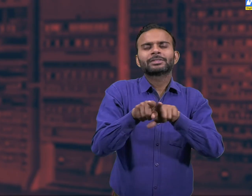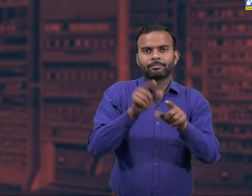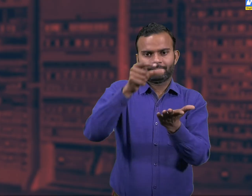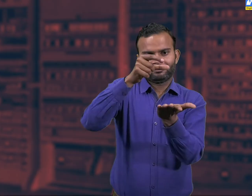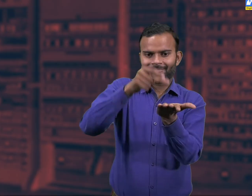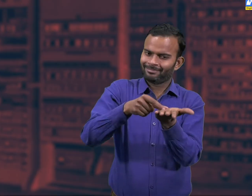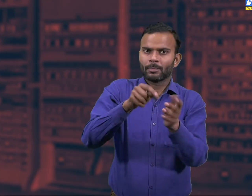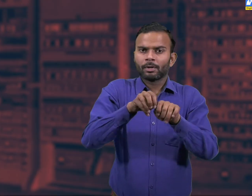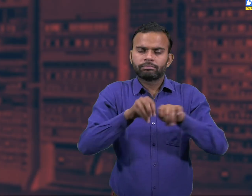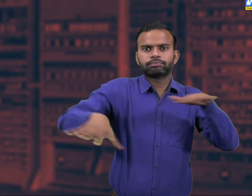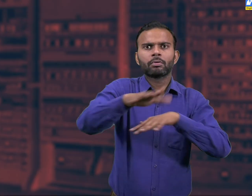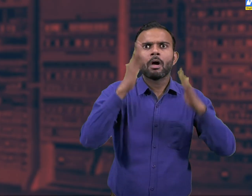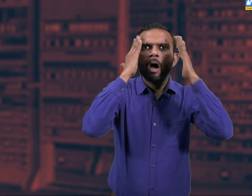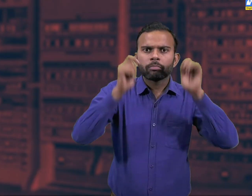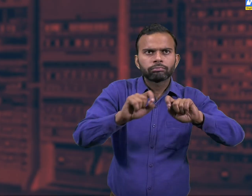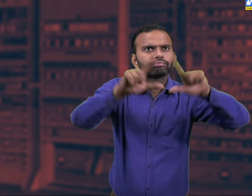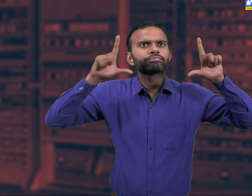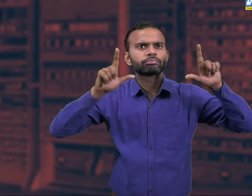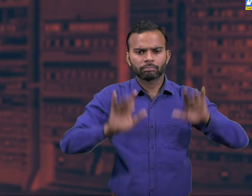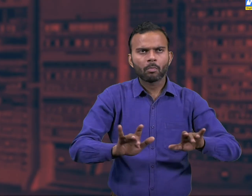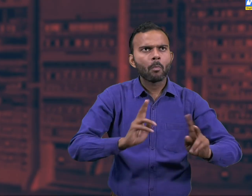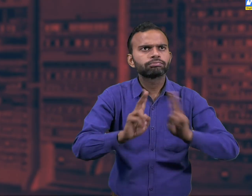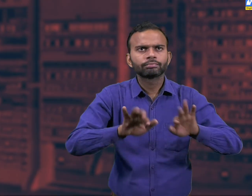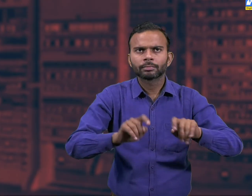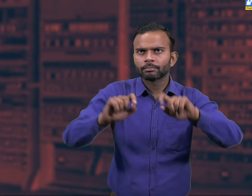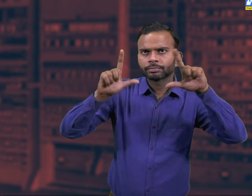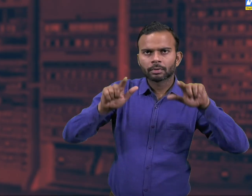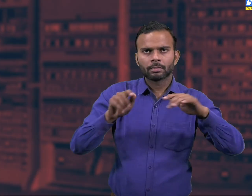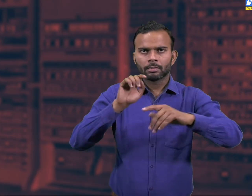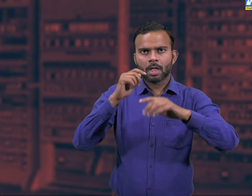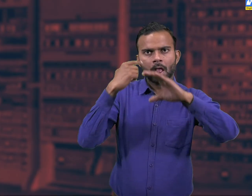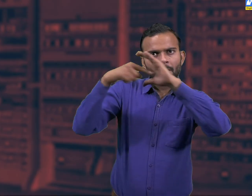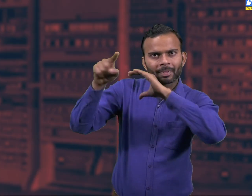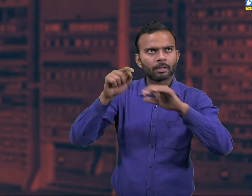This was the fully functional chip regulating smooth working on the computer.